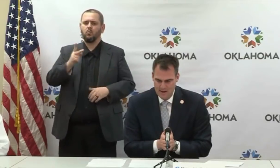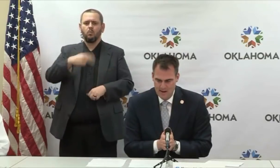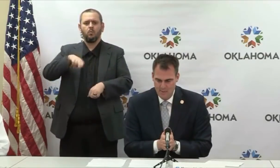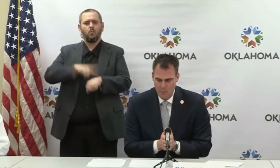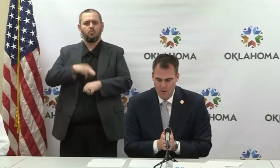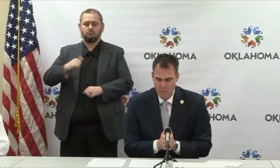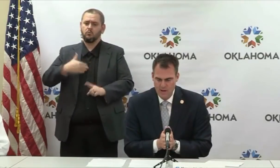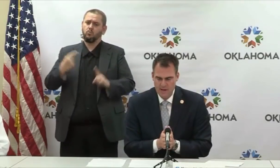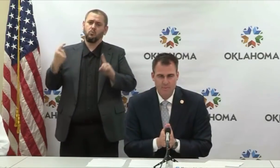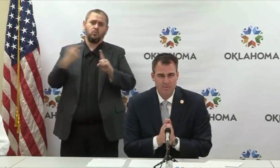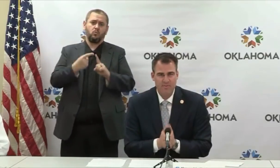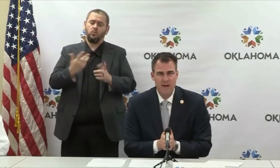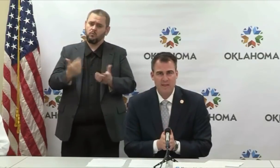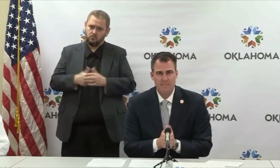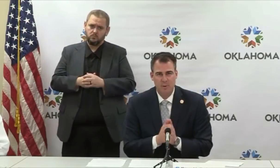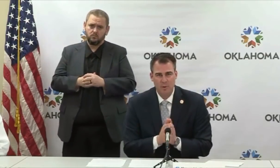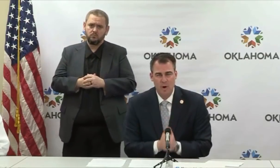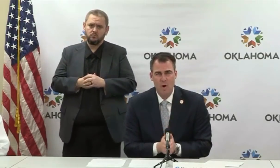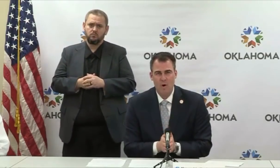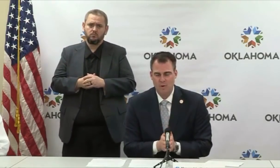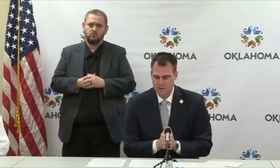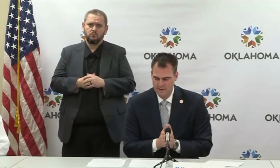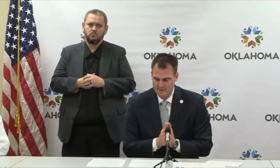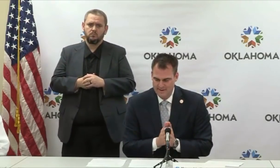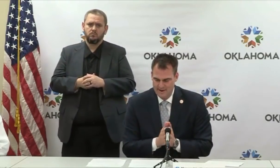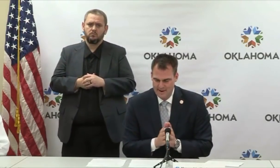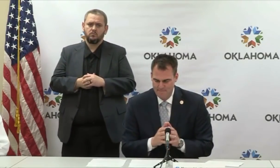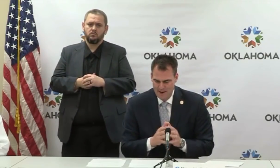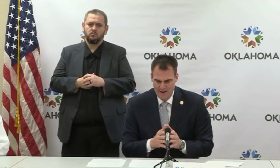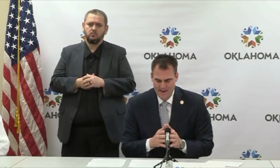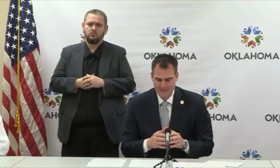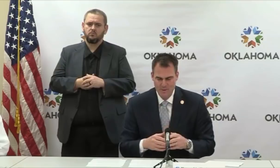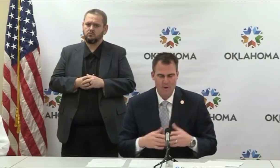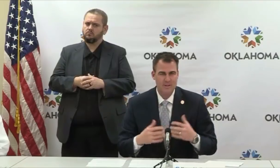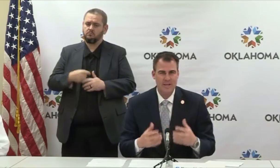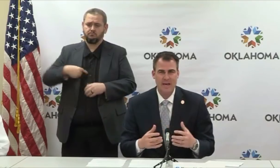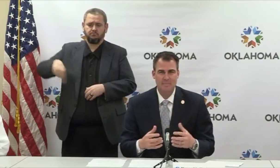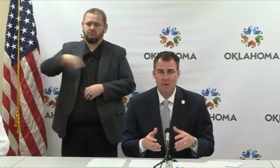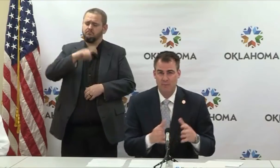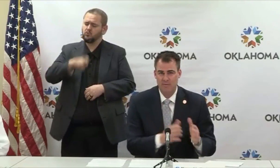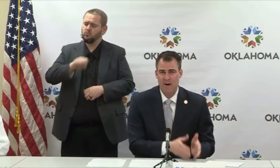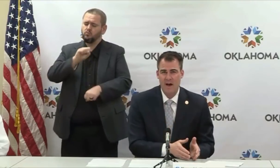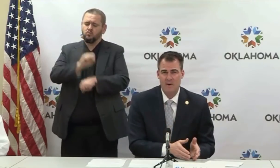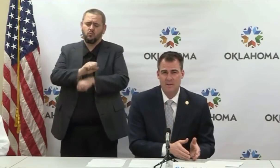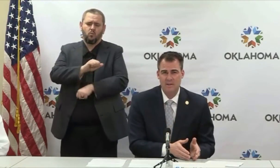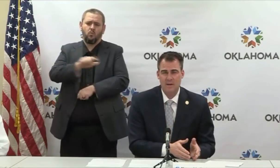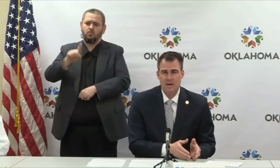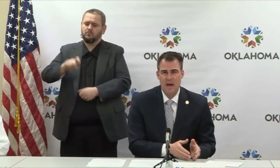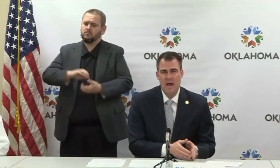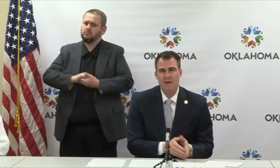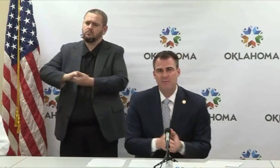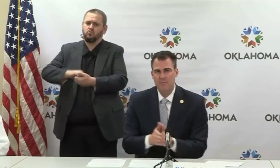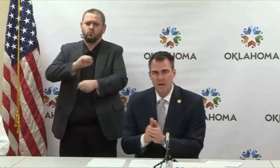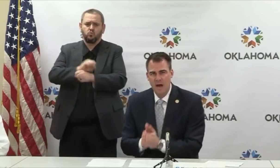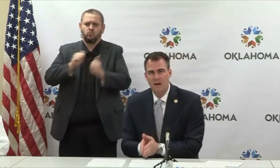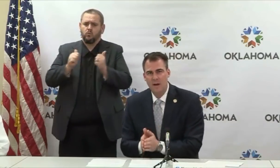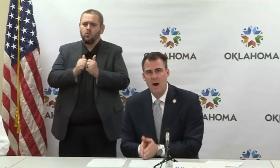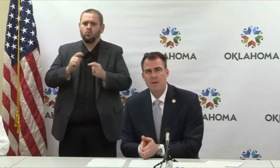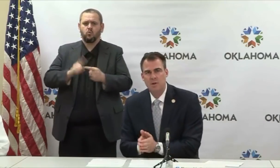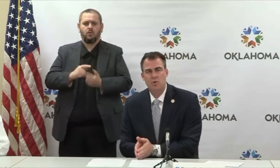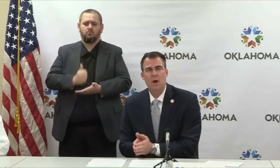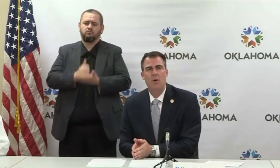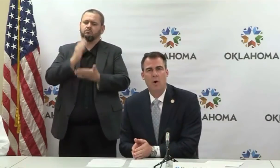we can prevent the prolonged pain to our state, both from the virus and from the